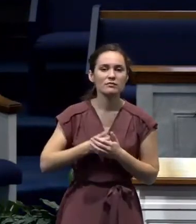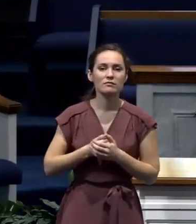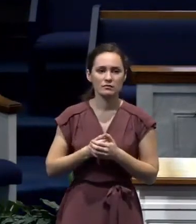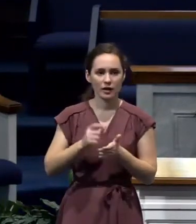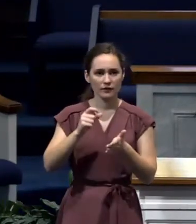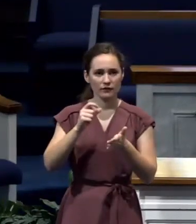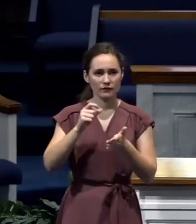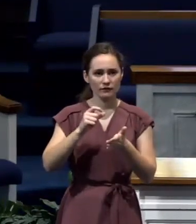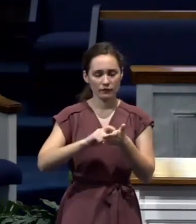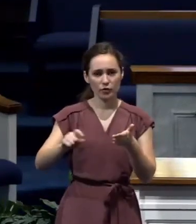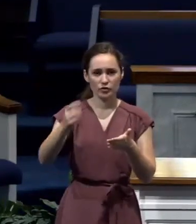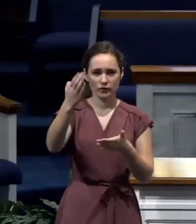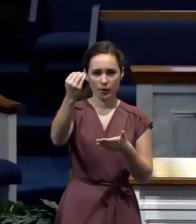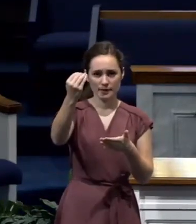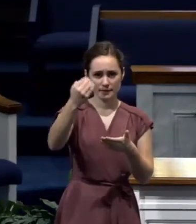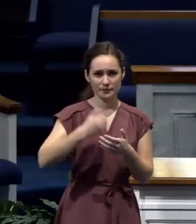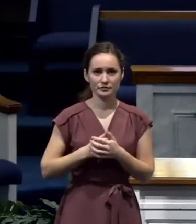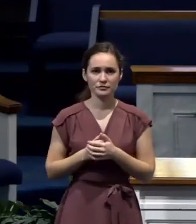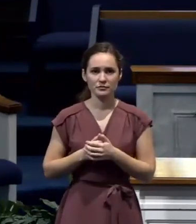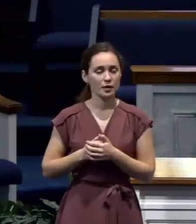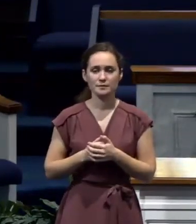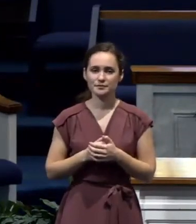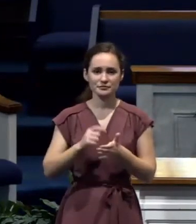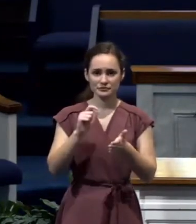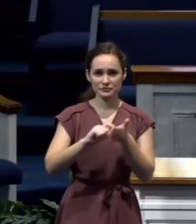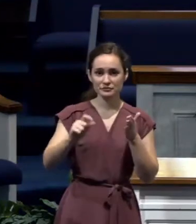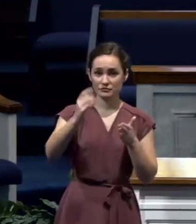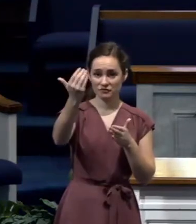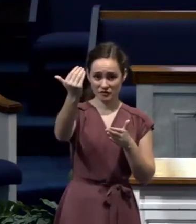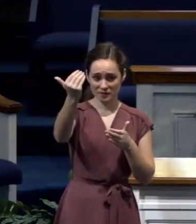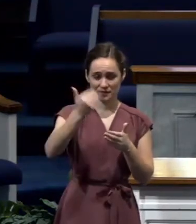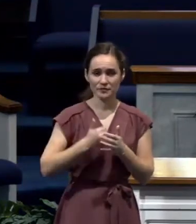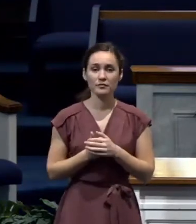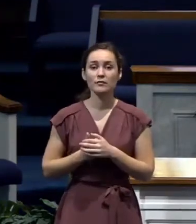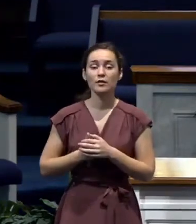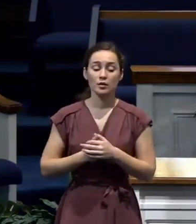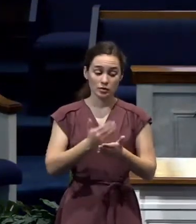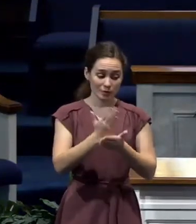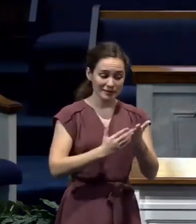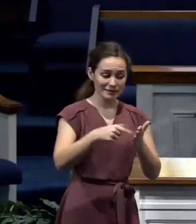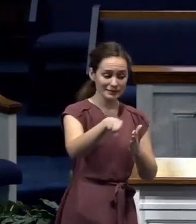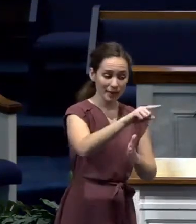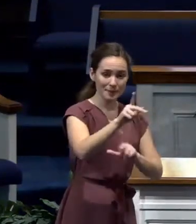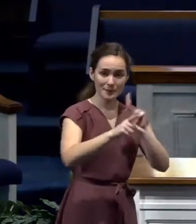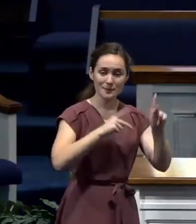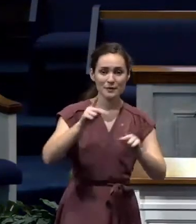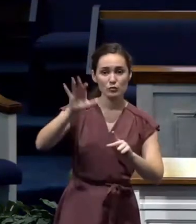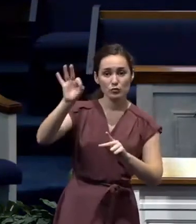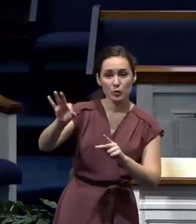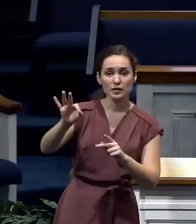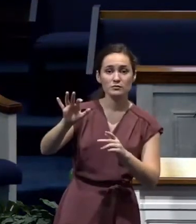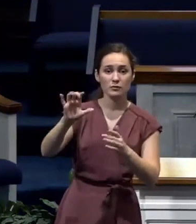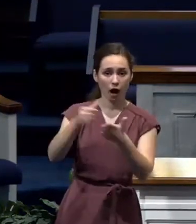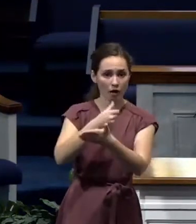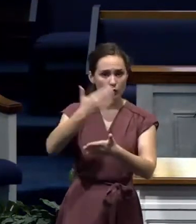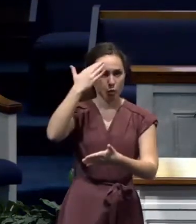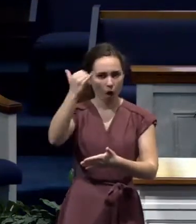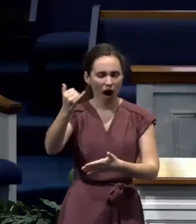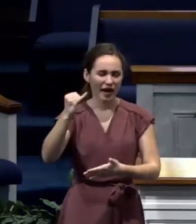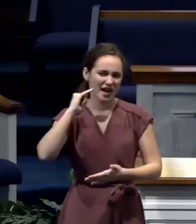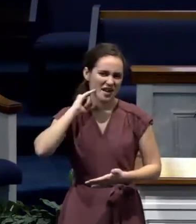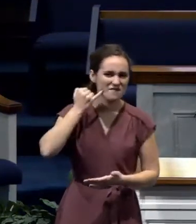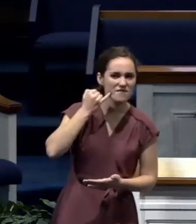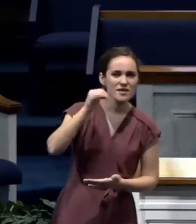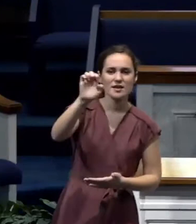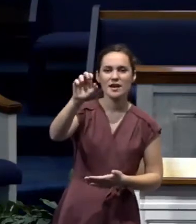verse 14, or verse 15 rather. Some preach Christ even out of envy and strife. And the word envy here actually